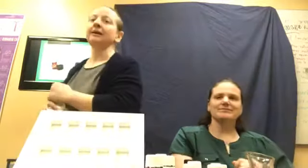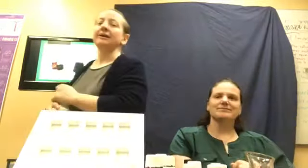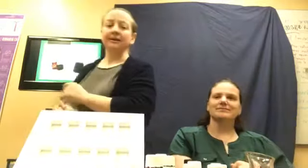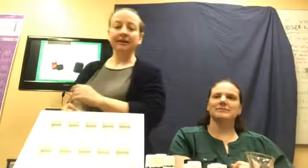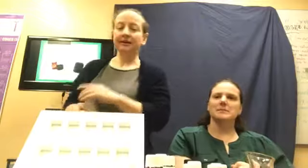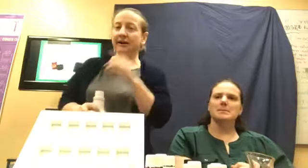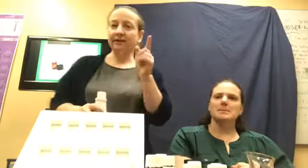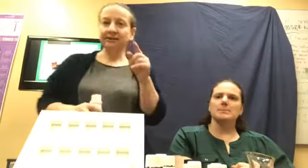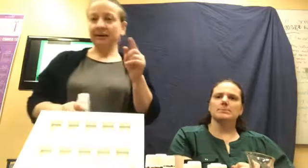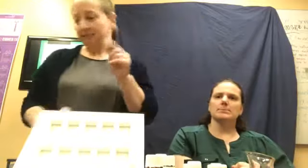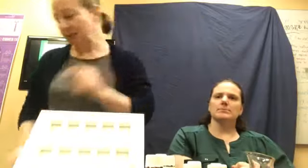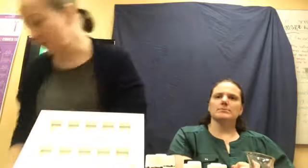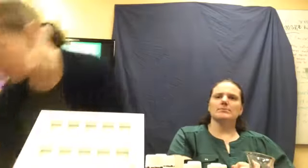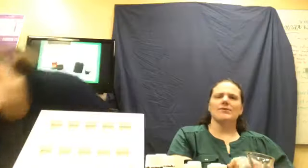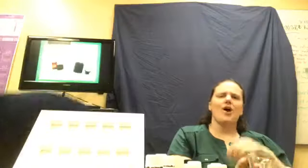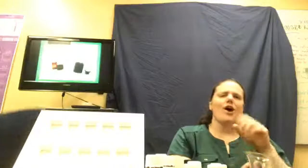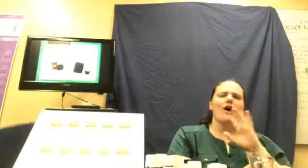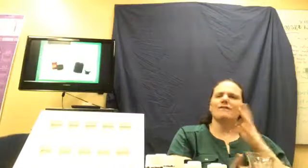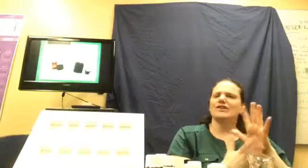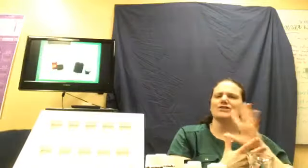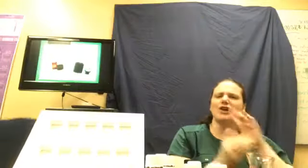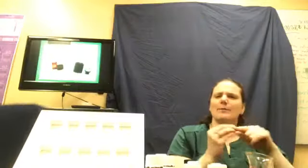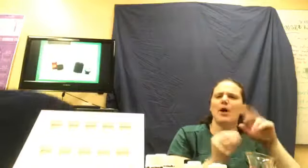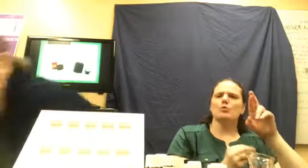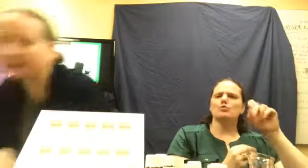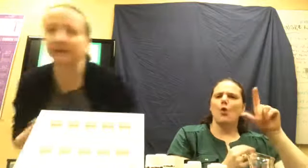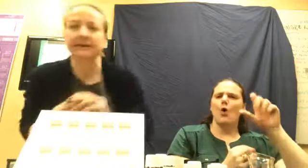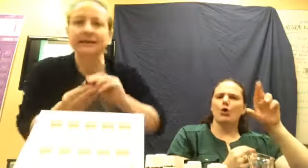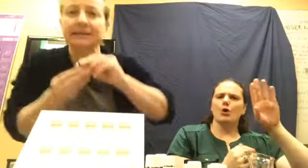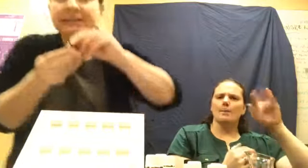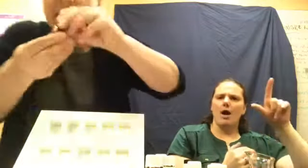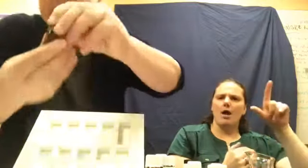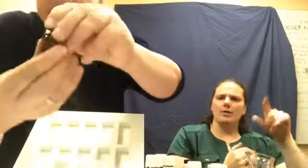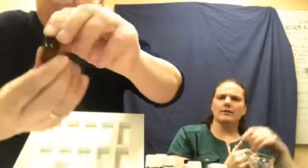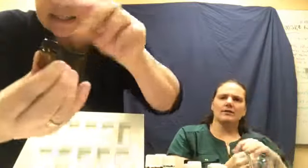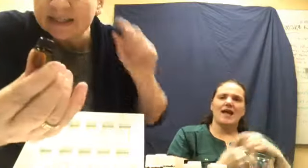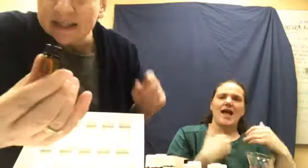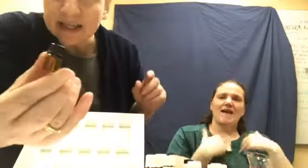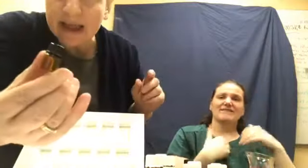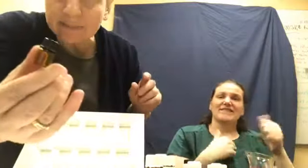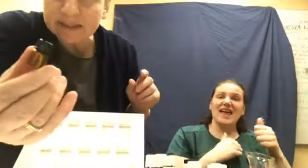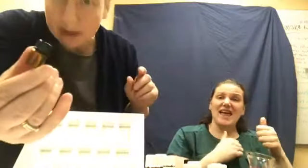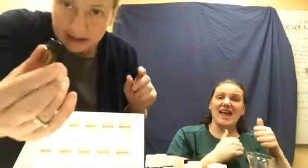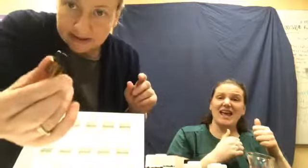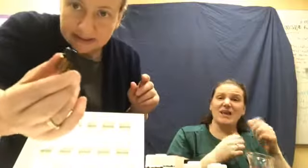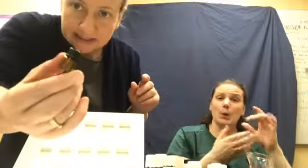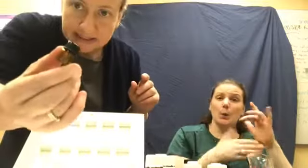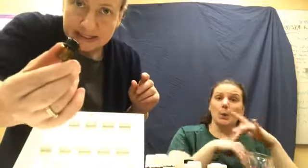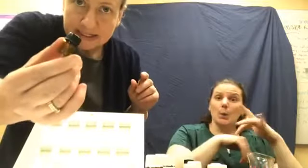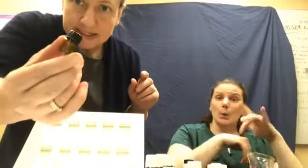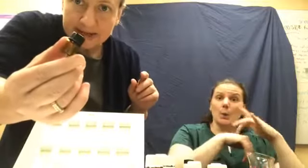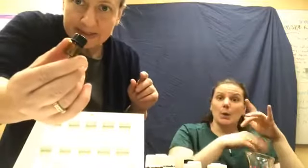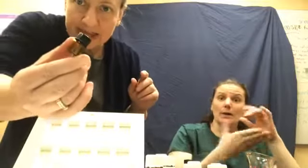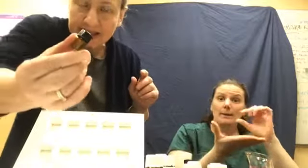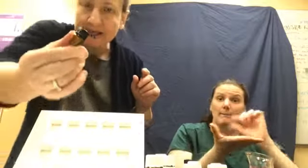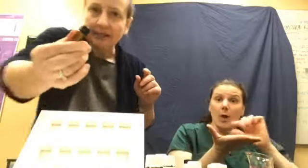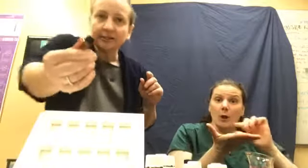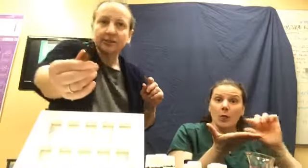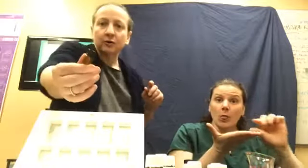There, I already talked about the roller ball. And there's also 10 of these little empty bottles in the kit. So,